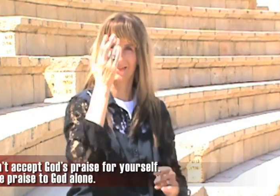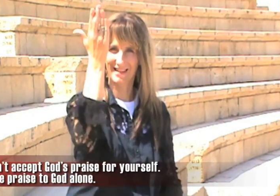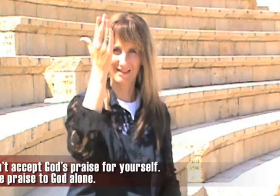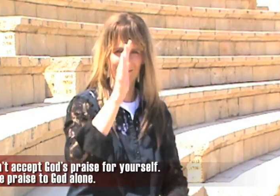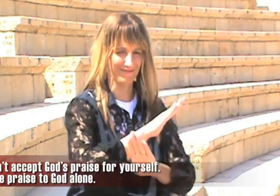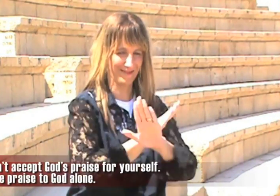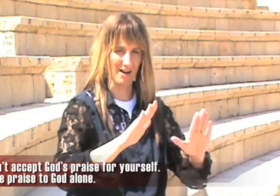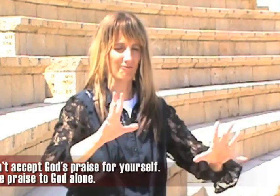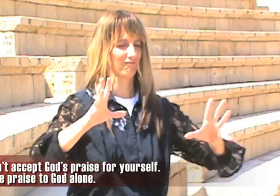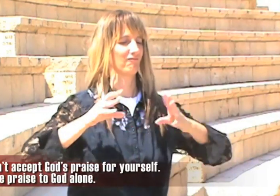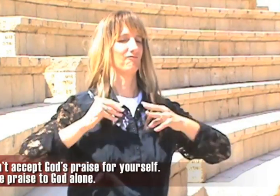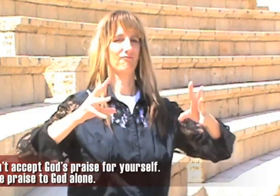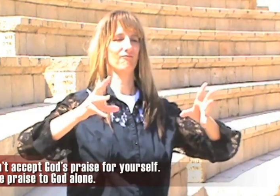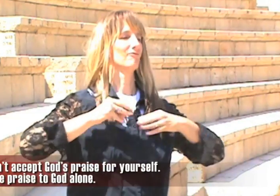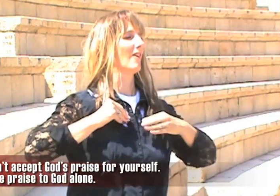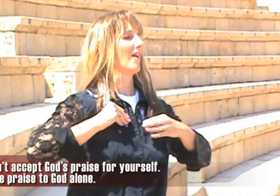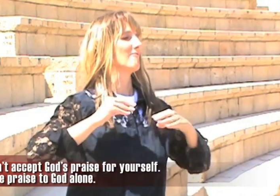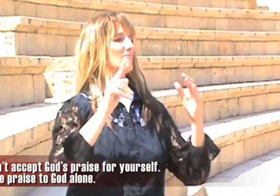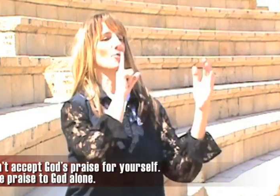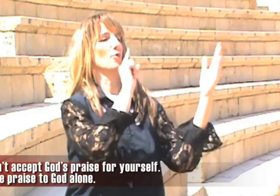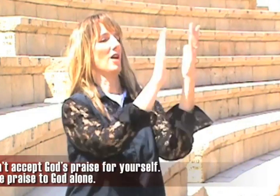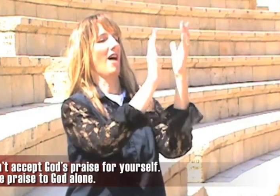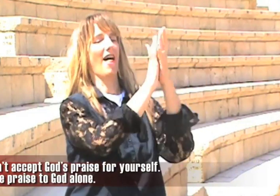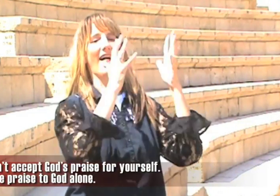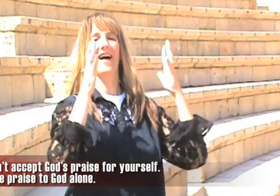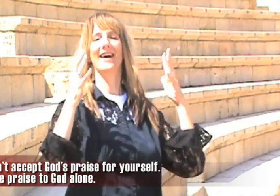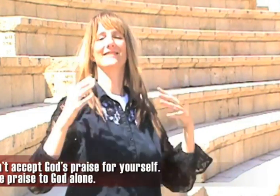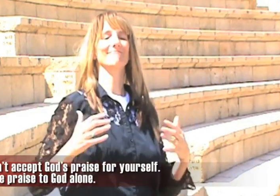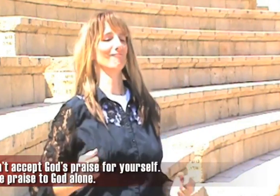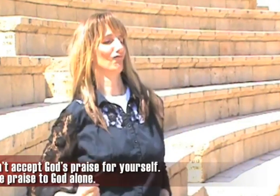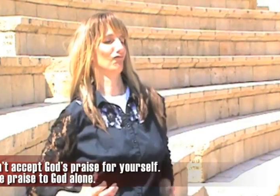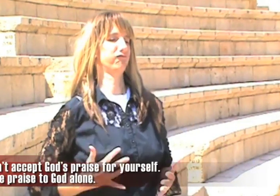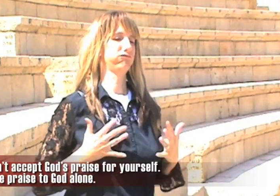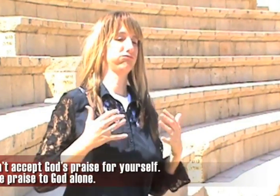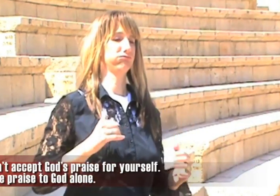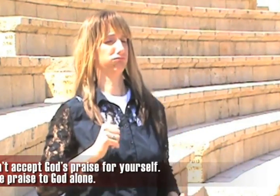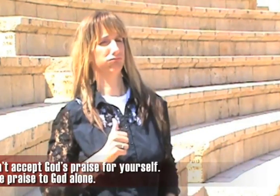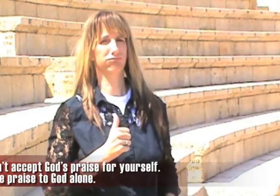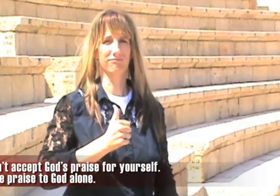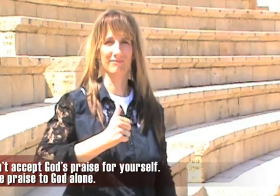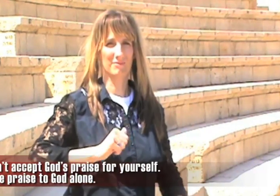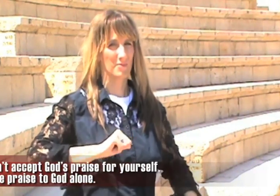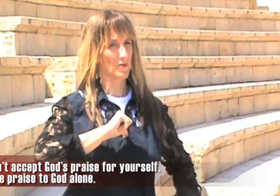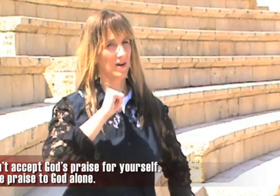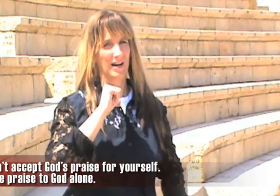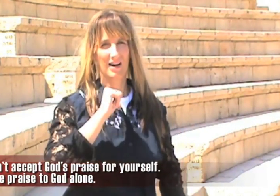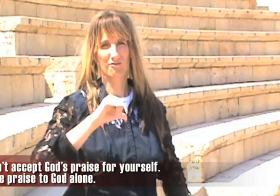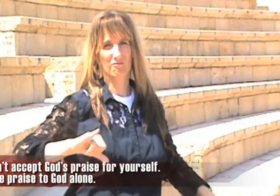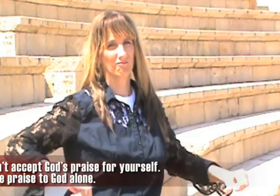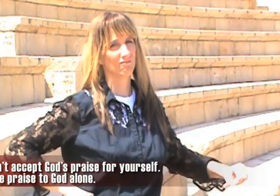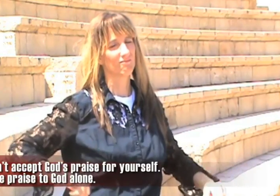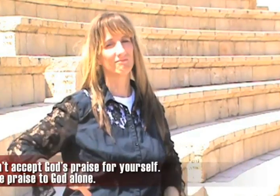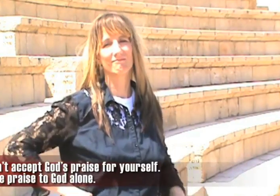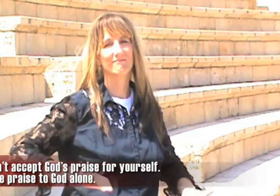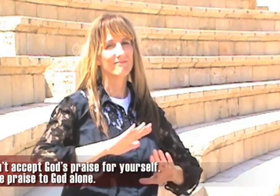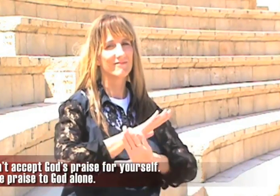All praise needs to be given to God. Not accept any of the praise and be filled with pride and boasting.